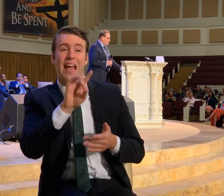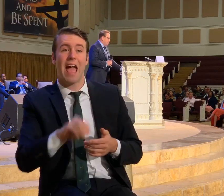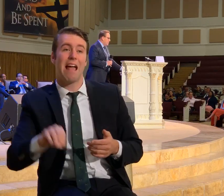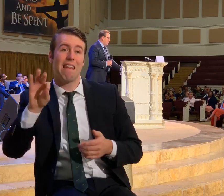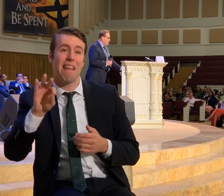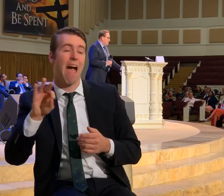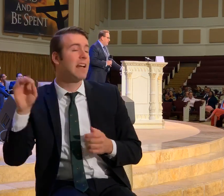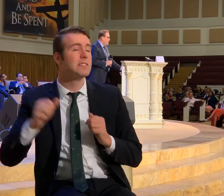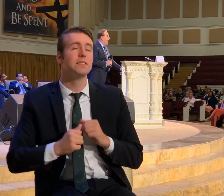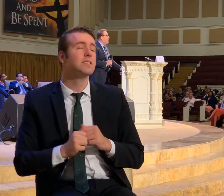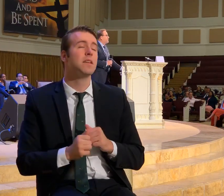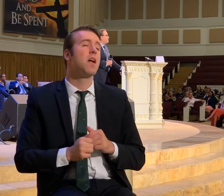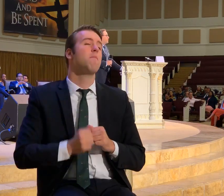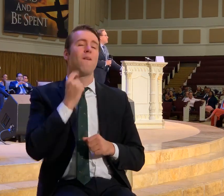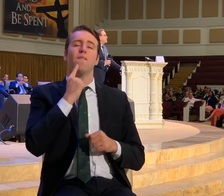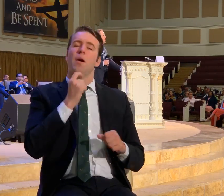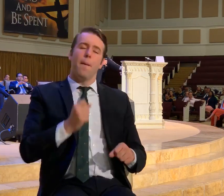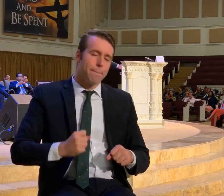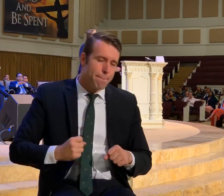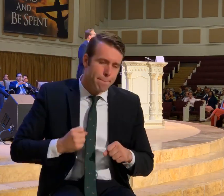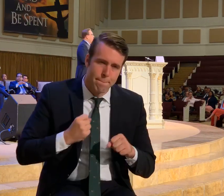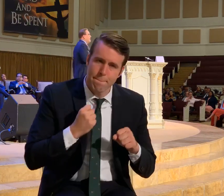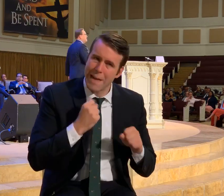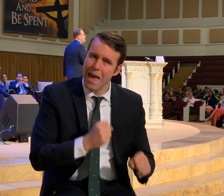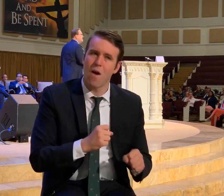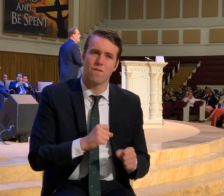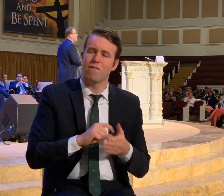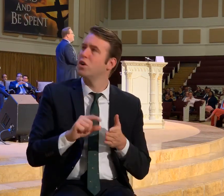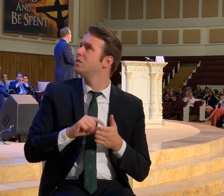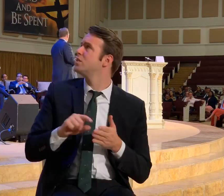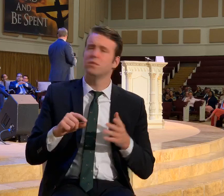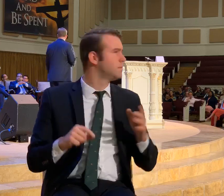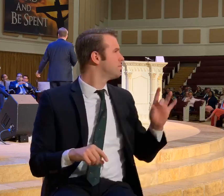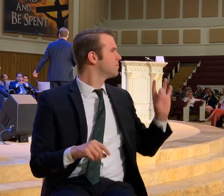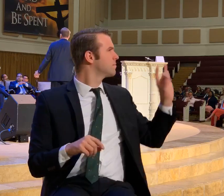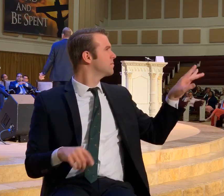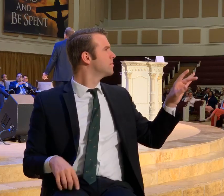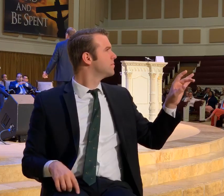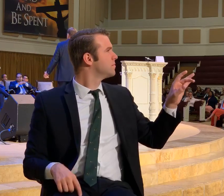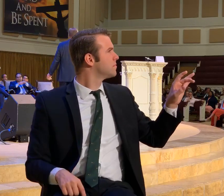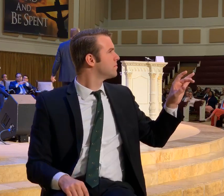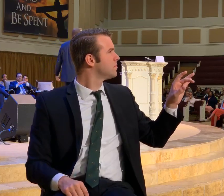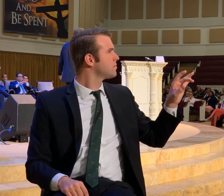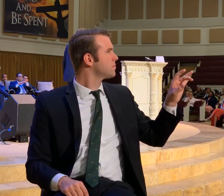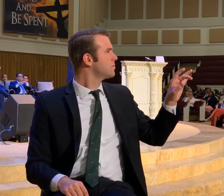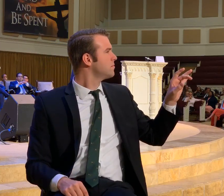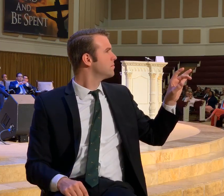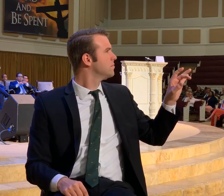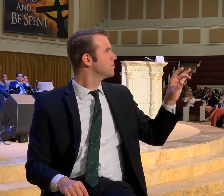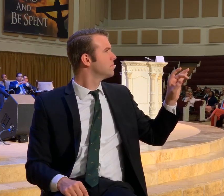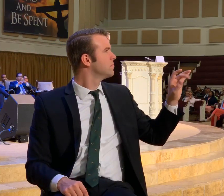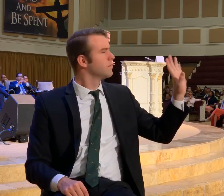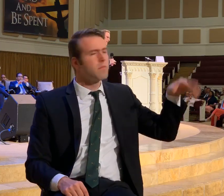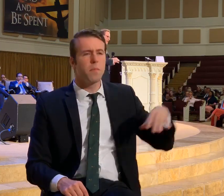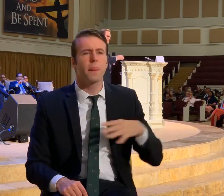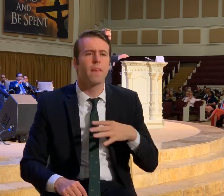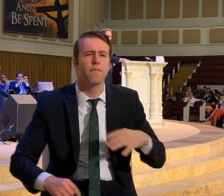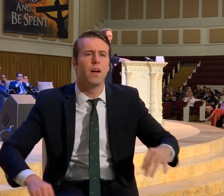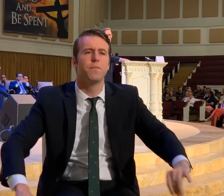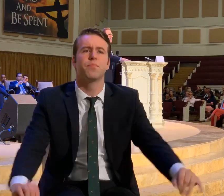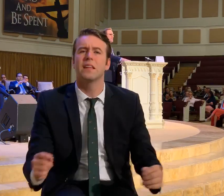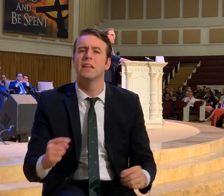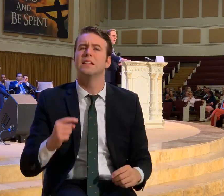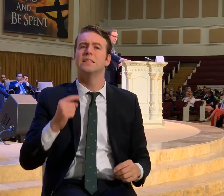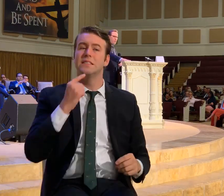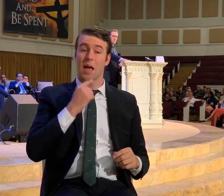Is one of the very powerful verses. Did I give you that one? I didn't give you that one. But in there. He